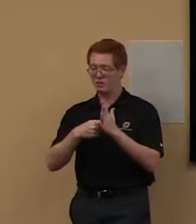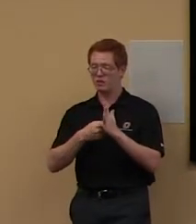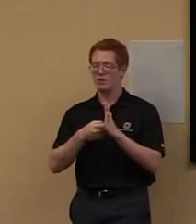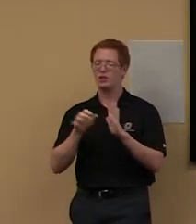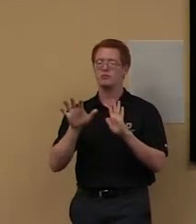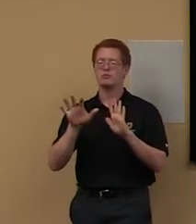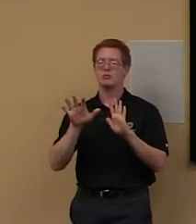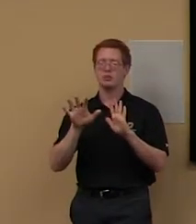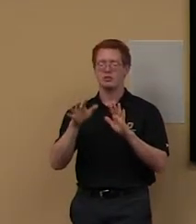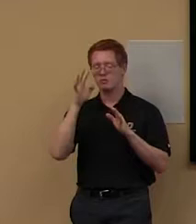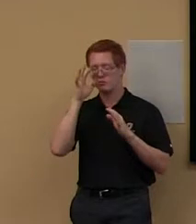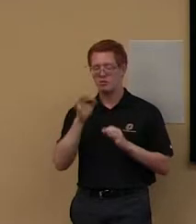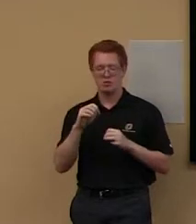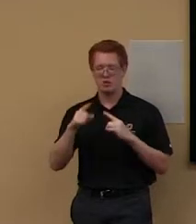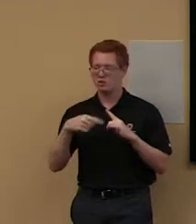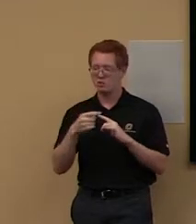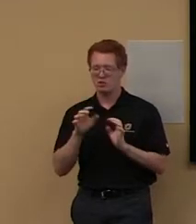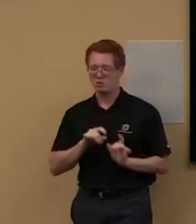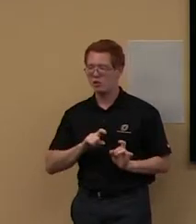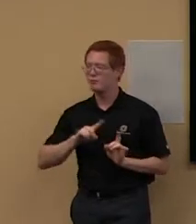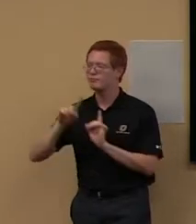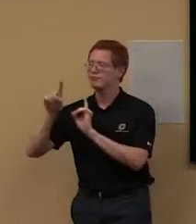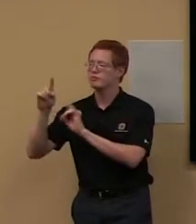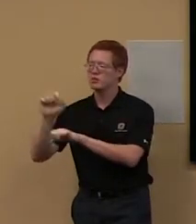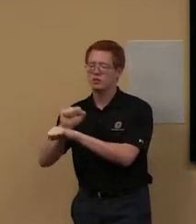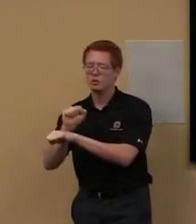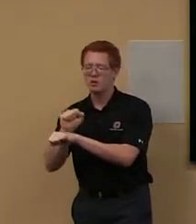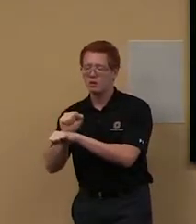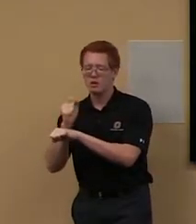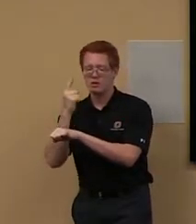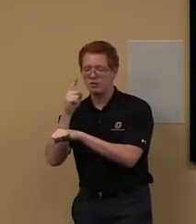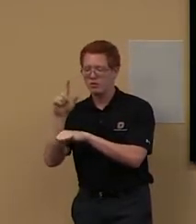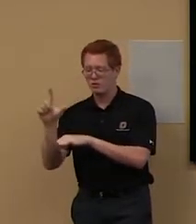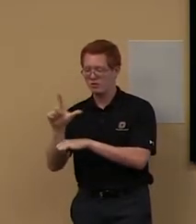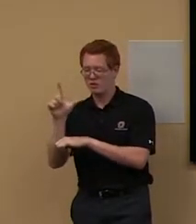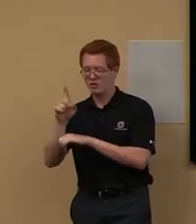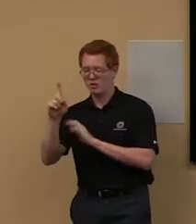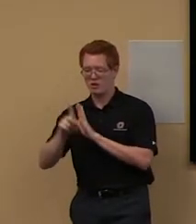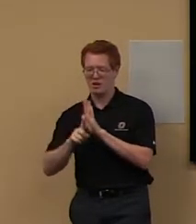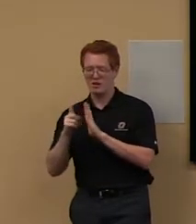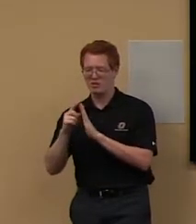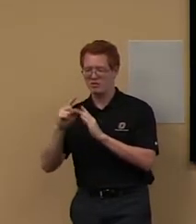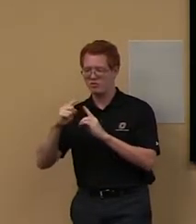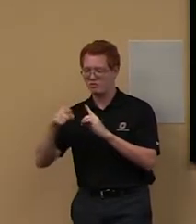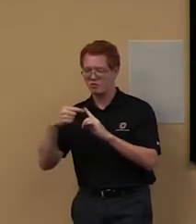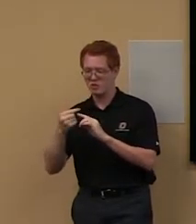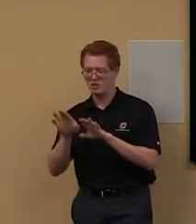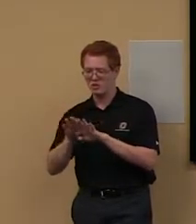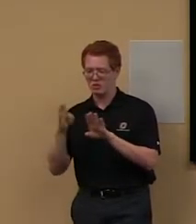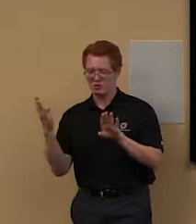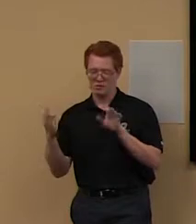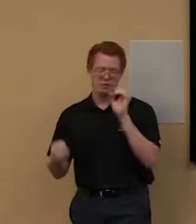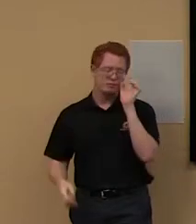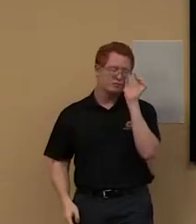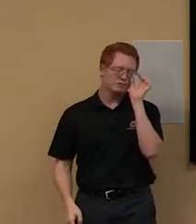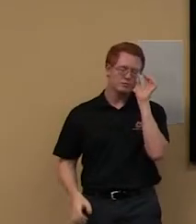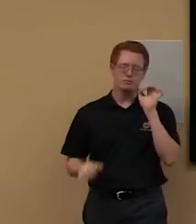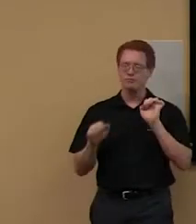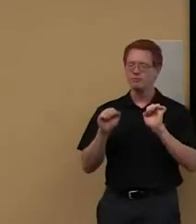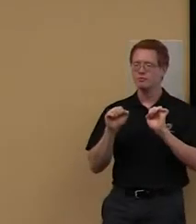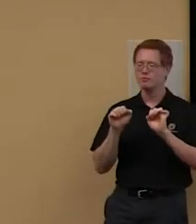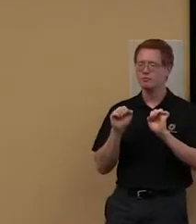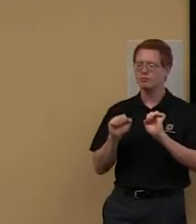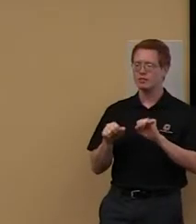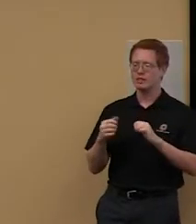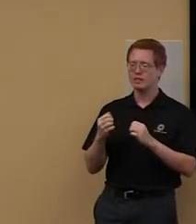and work for as long as, as we're open. And, you know, store your things in there. We do ask